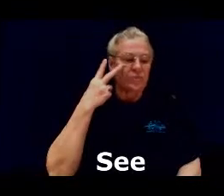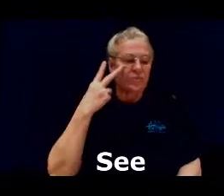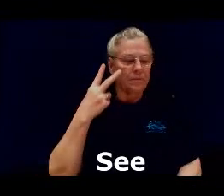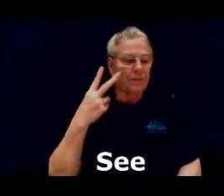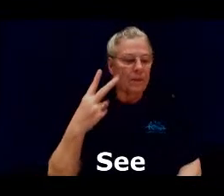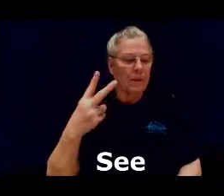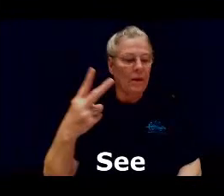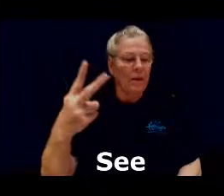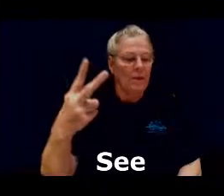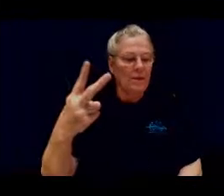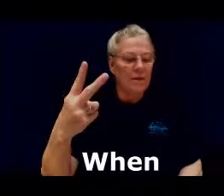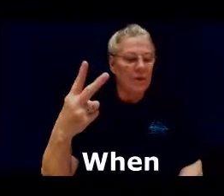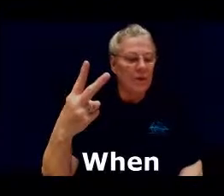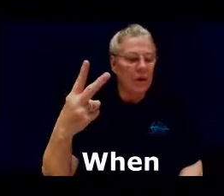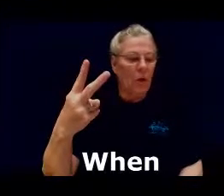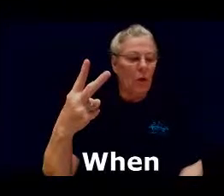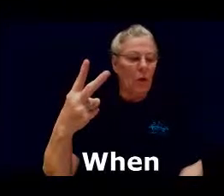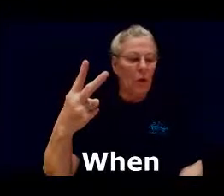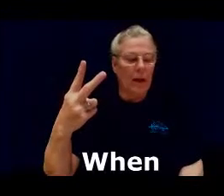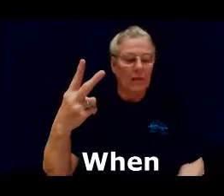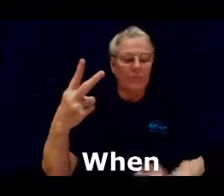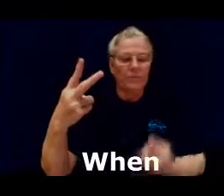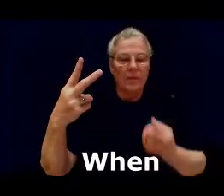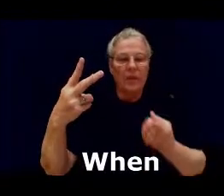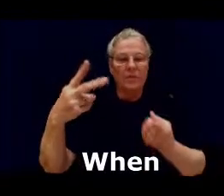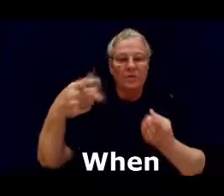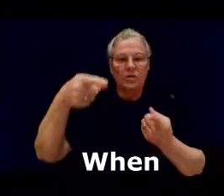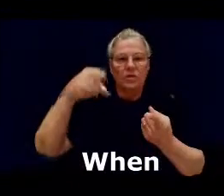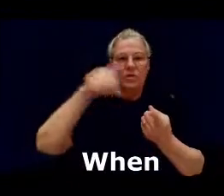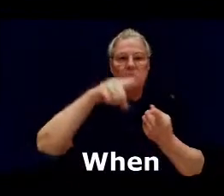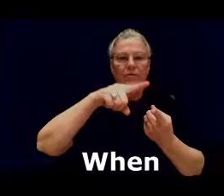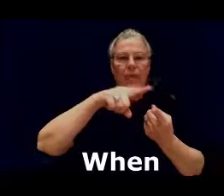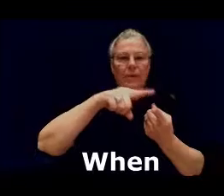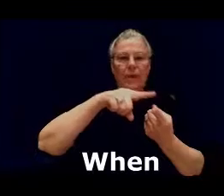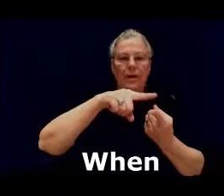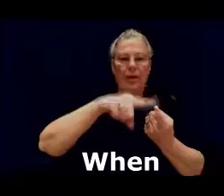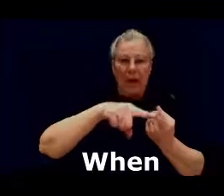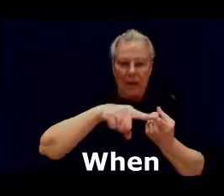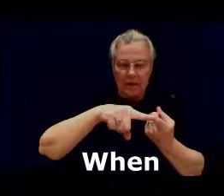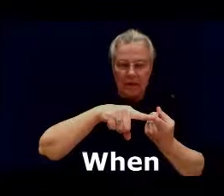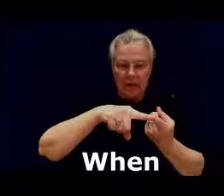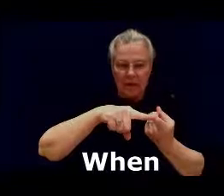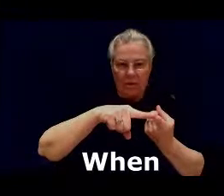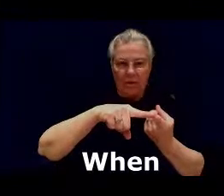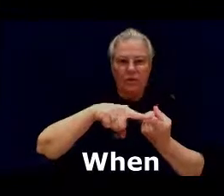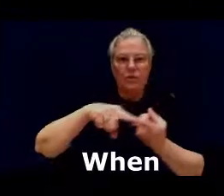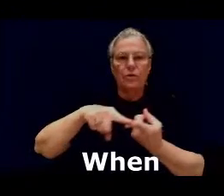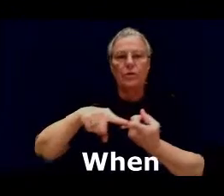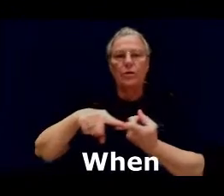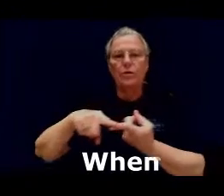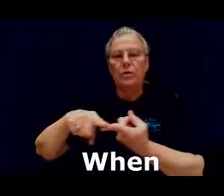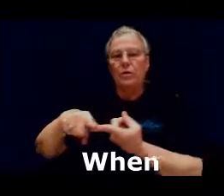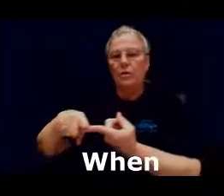when and it's just a little flip and down onto your